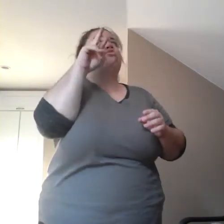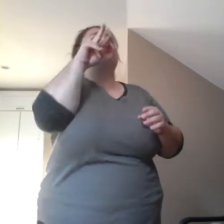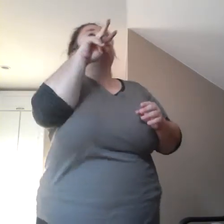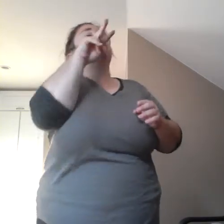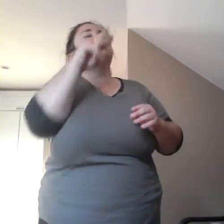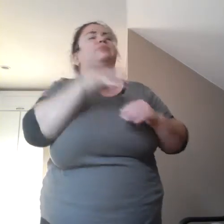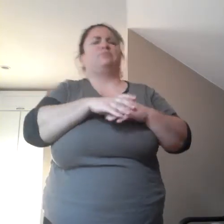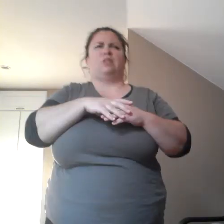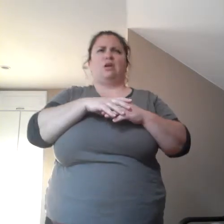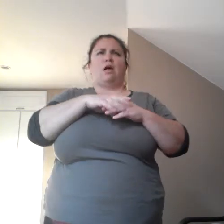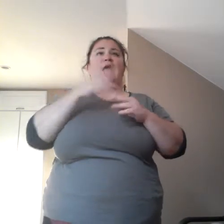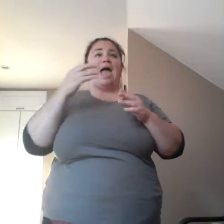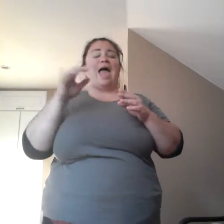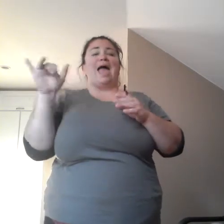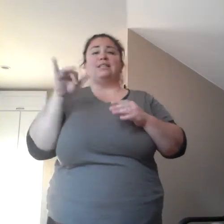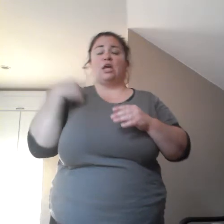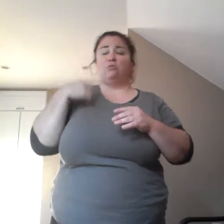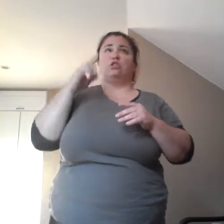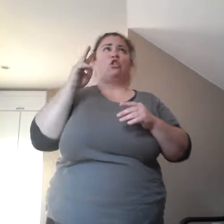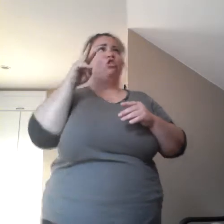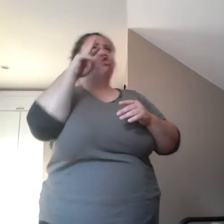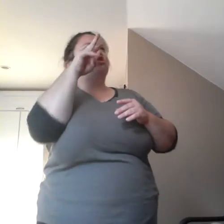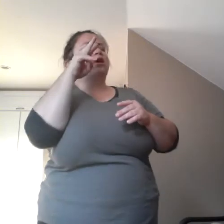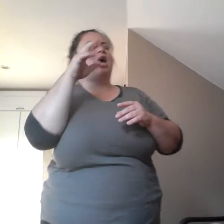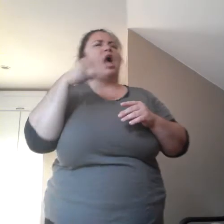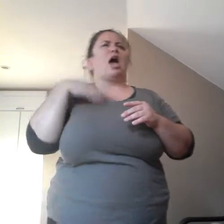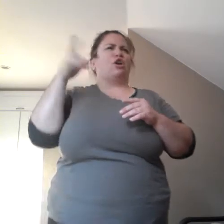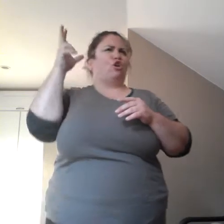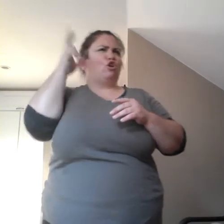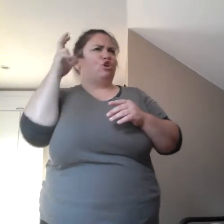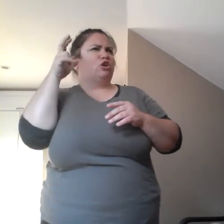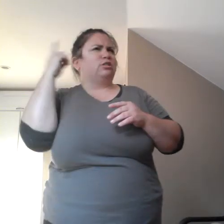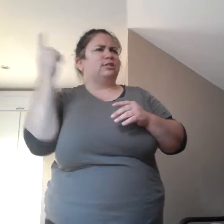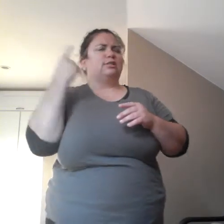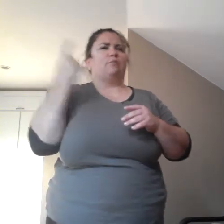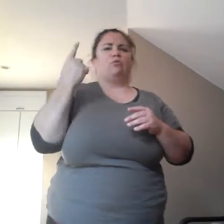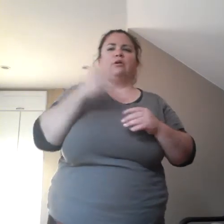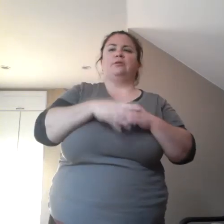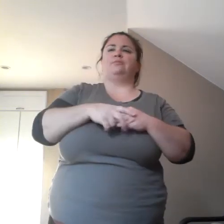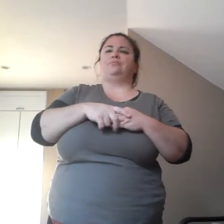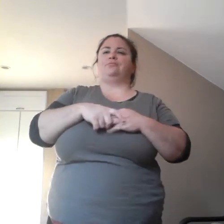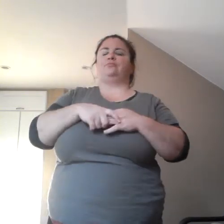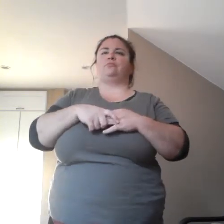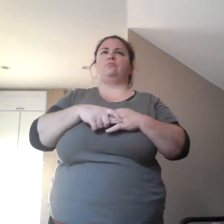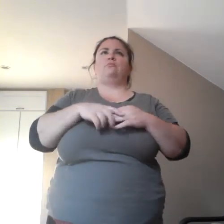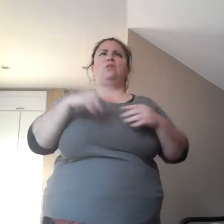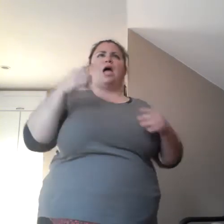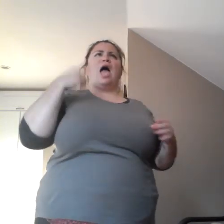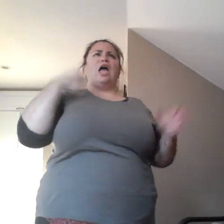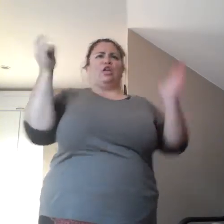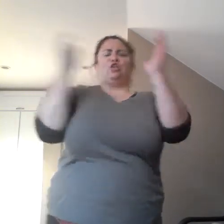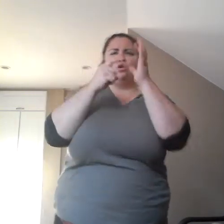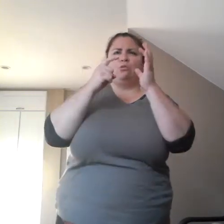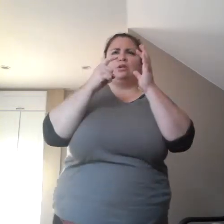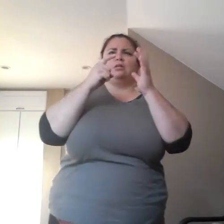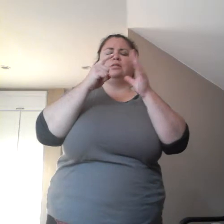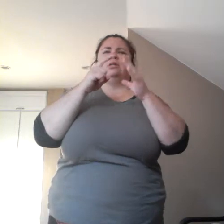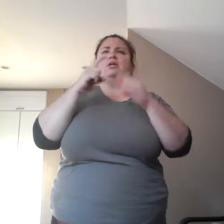door's here. I hear someone, and I kind of see someone here, like on the wall. And, I just thought to myself, well, like,